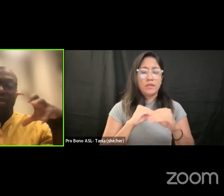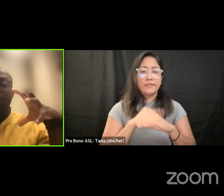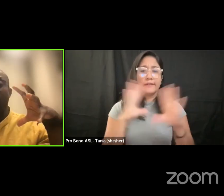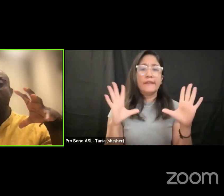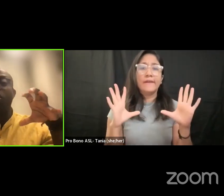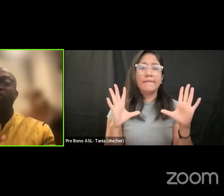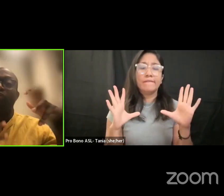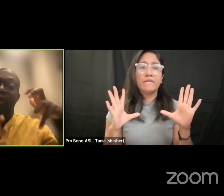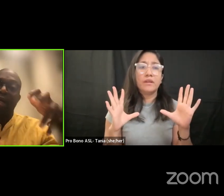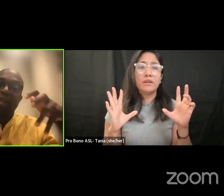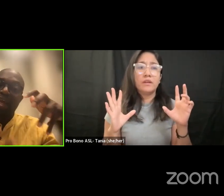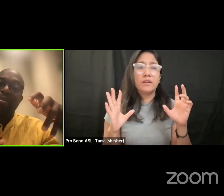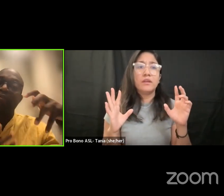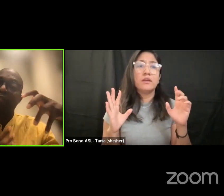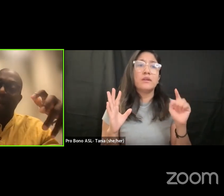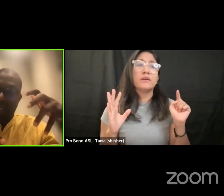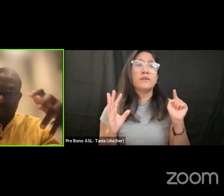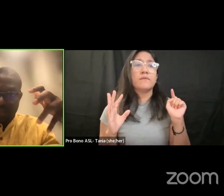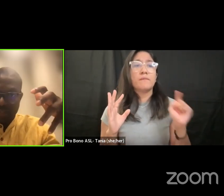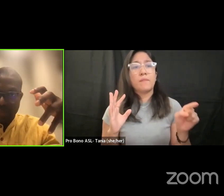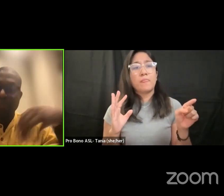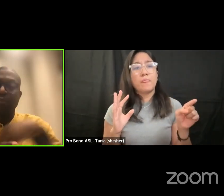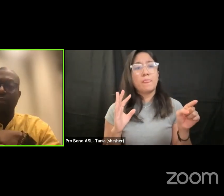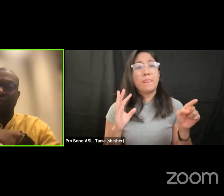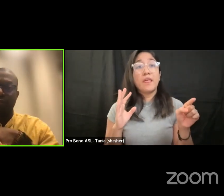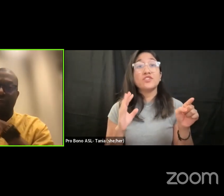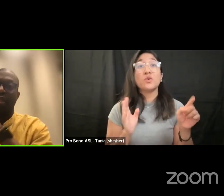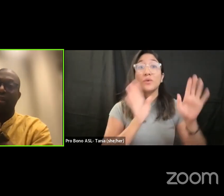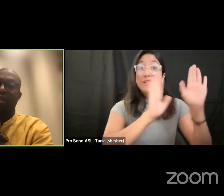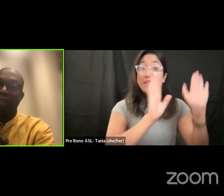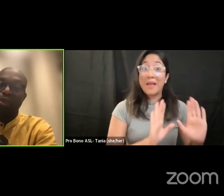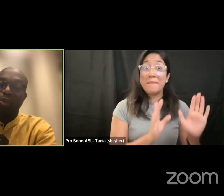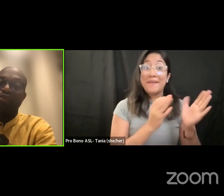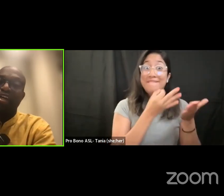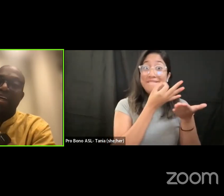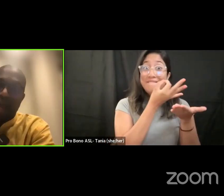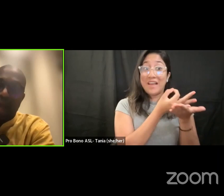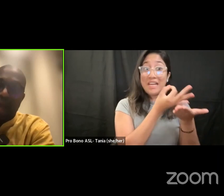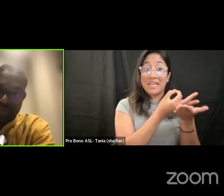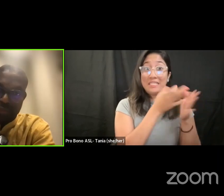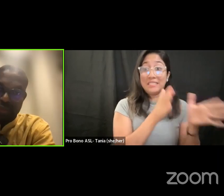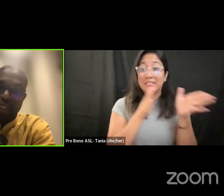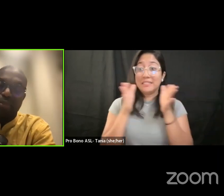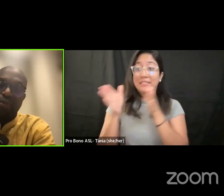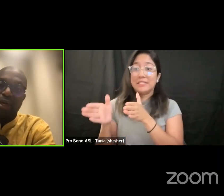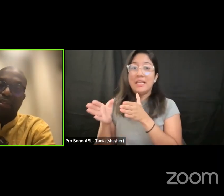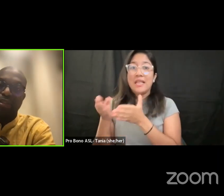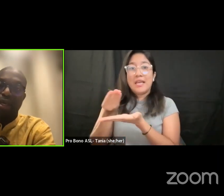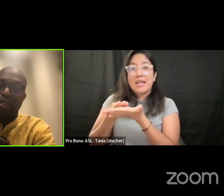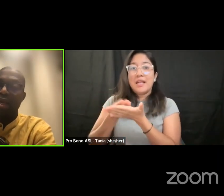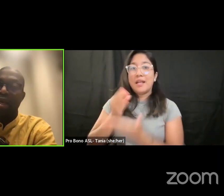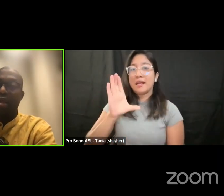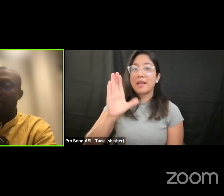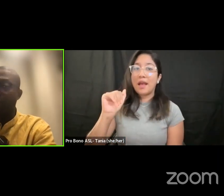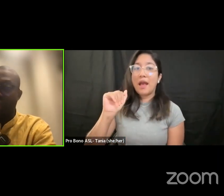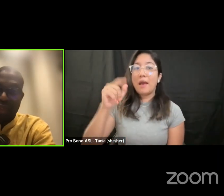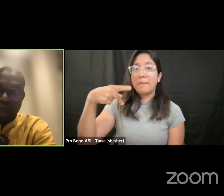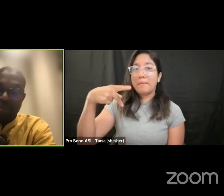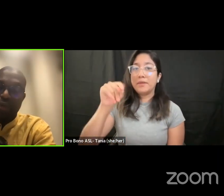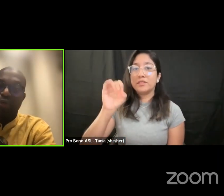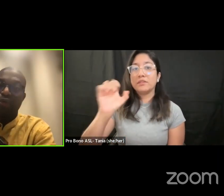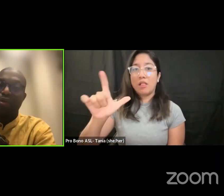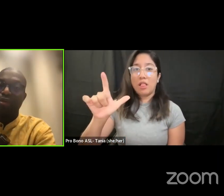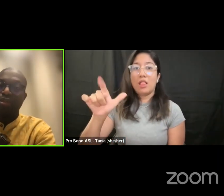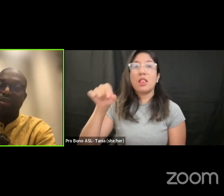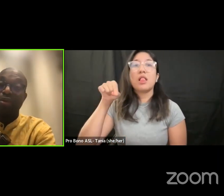there's the issue of climate finance and the issue of capital and i correctly said there is